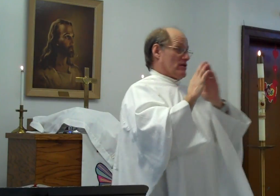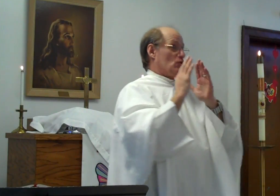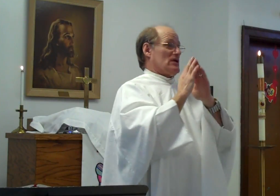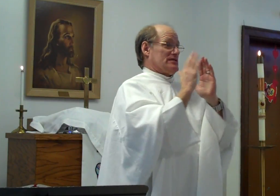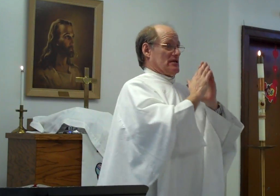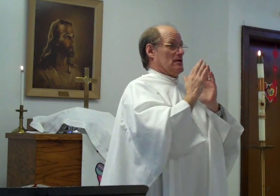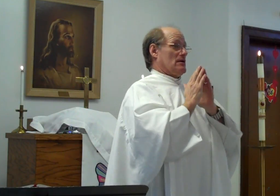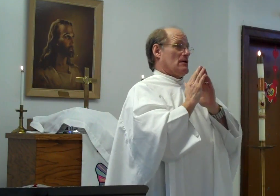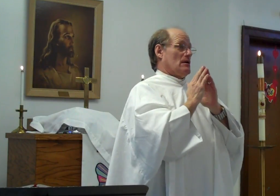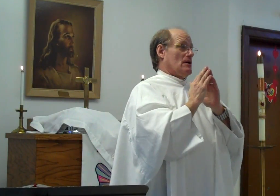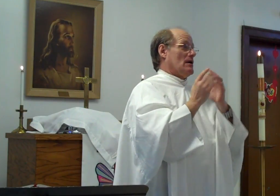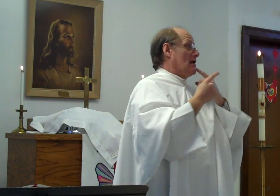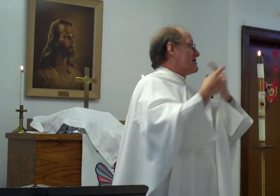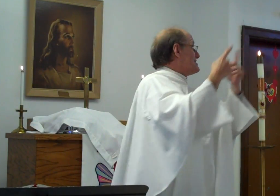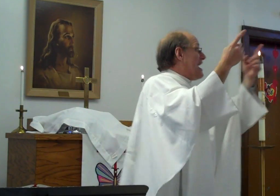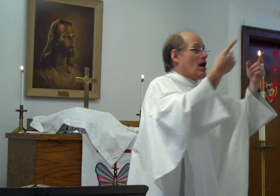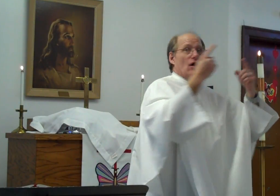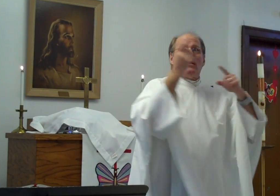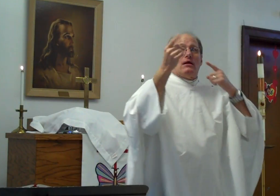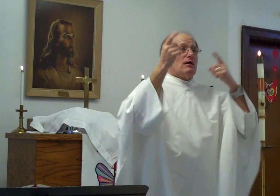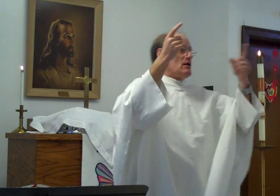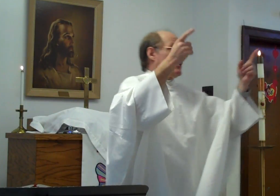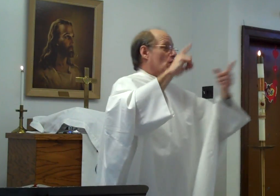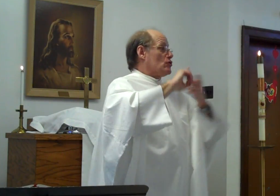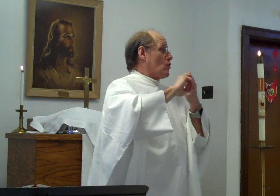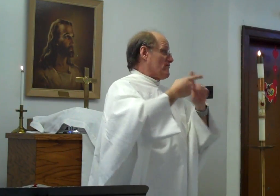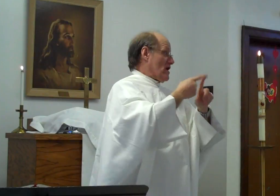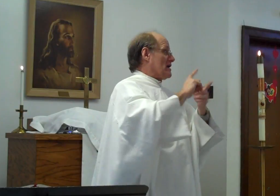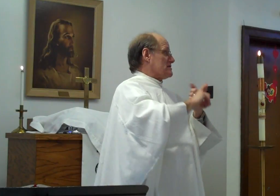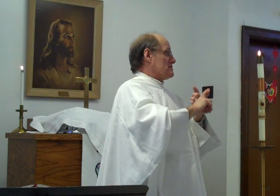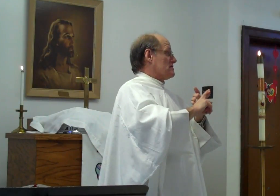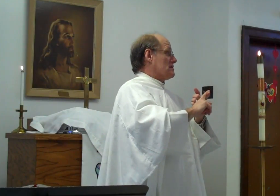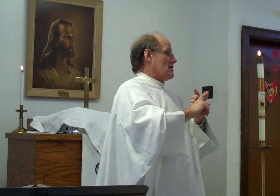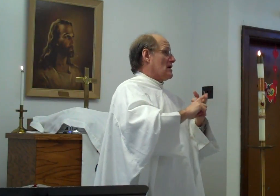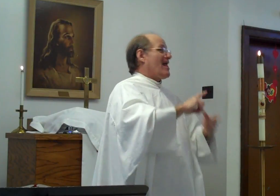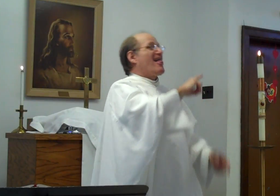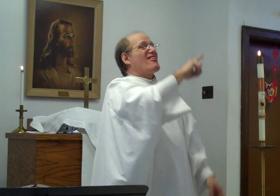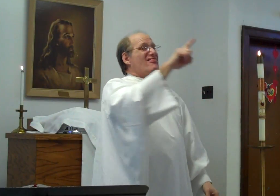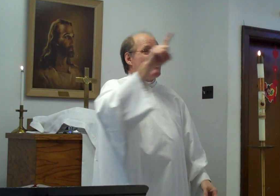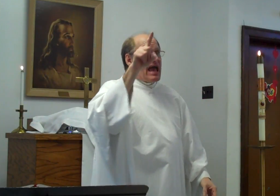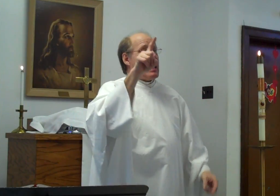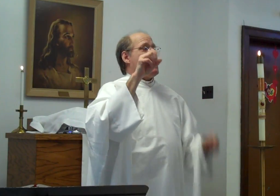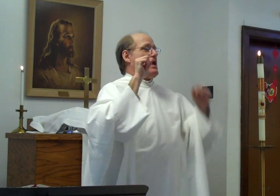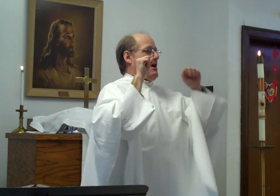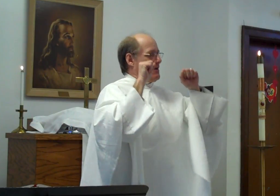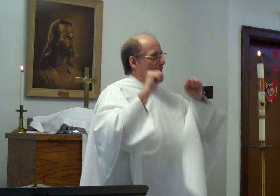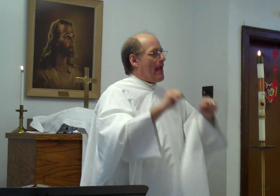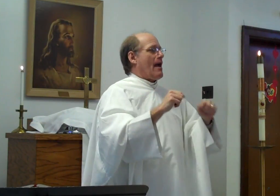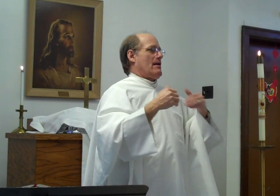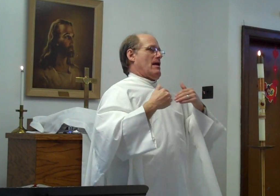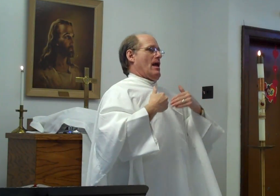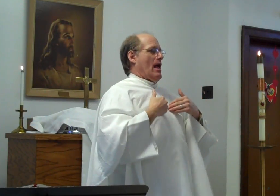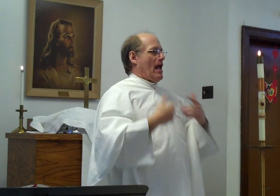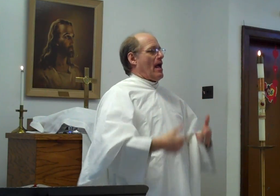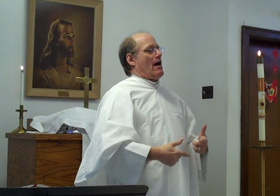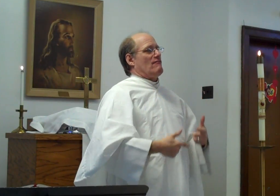community. Tell your friends. They can have